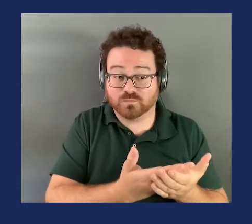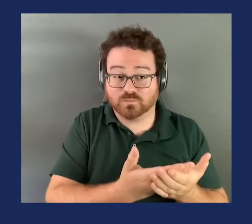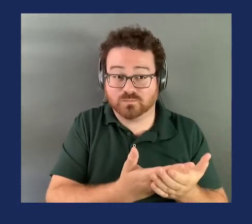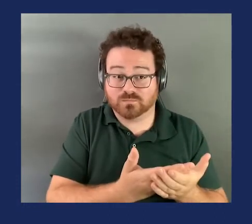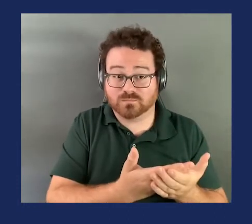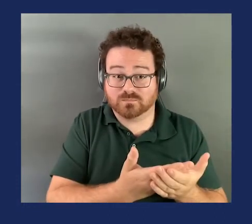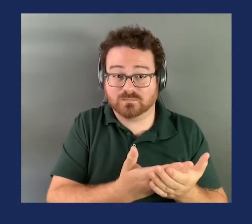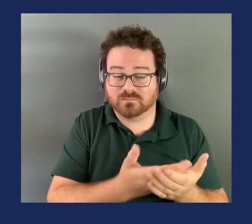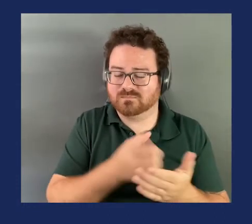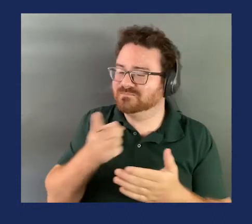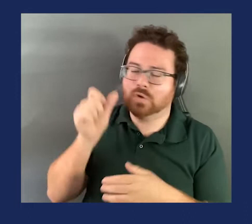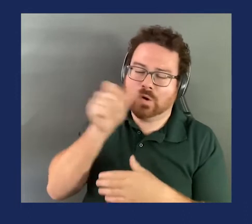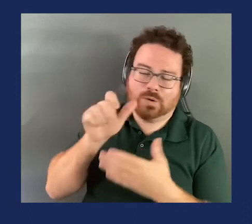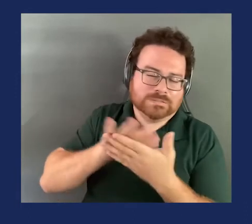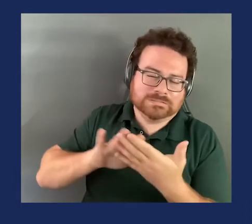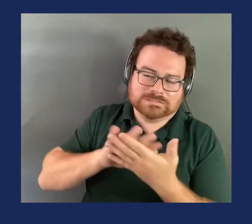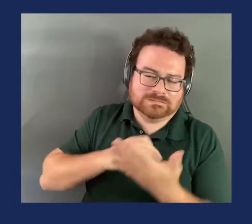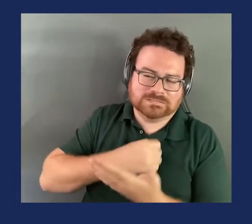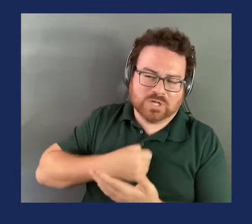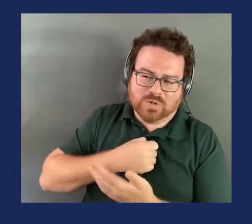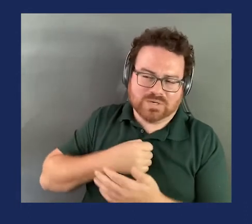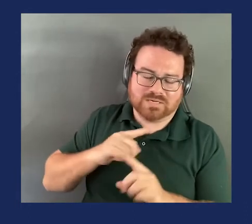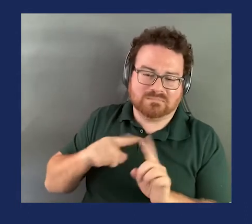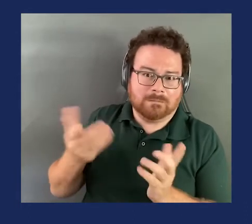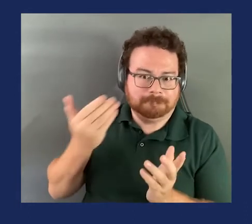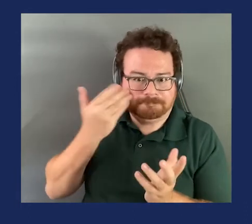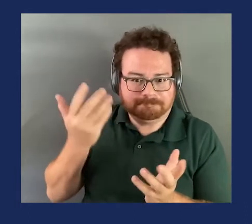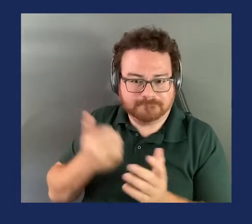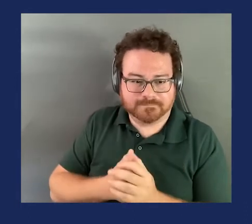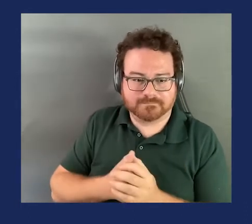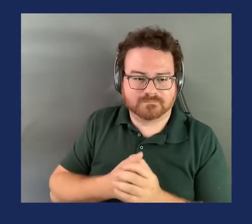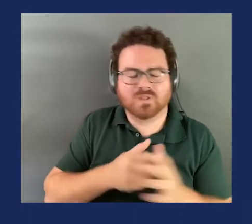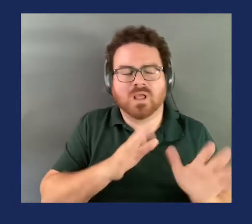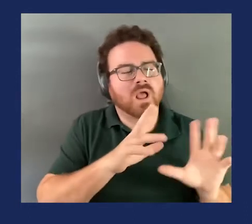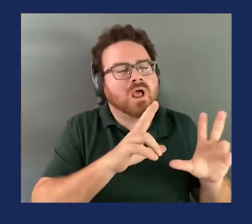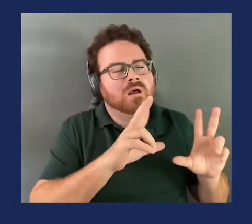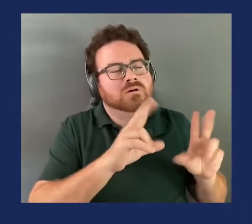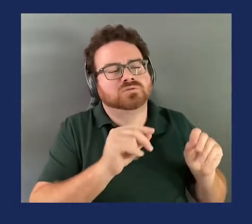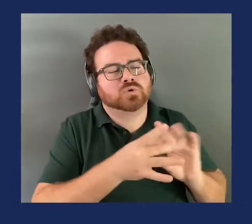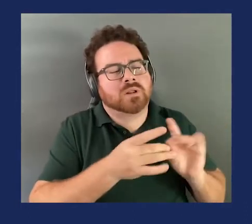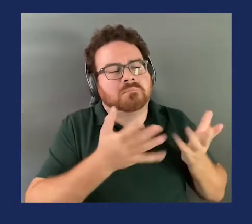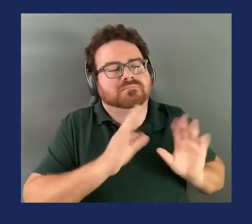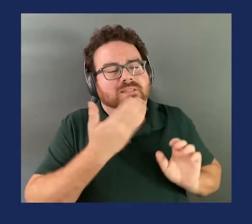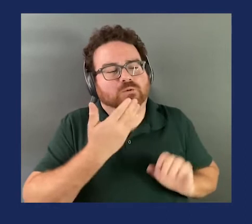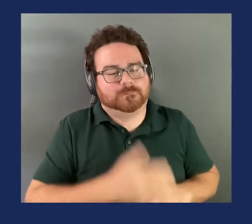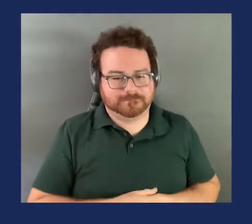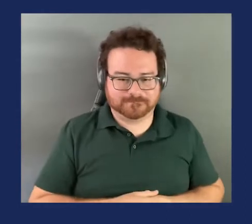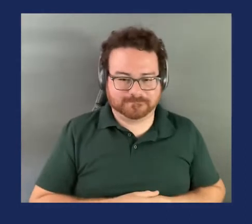Oh, you're cutting out again. I'm sorry, but, you know. No, no more comments. Thank you. Okay.